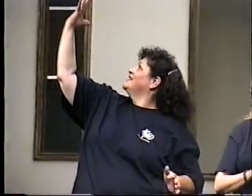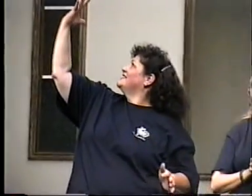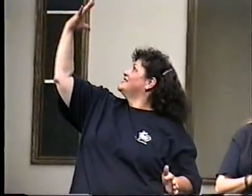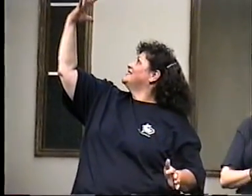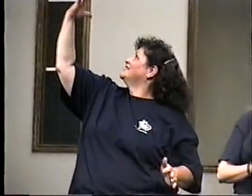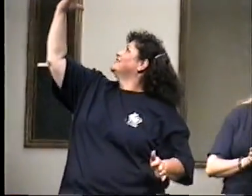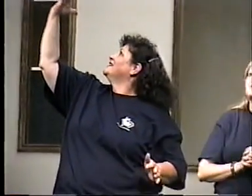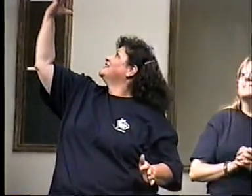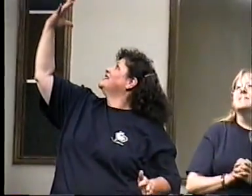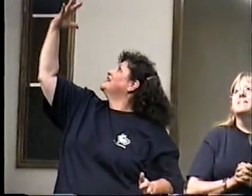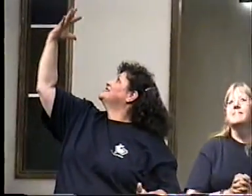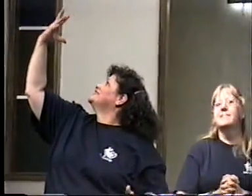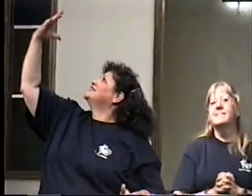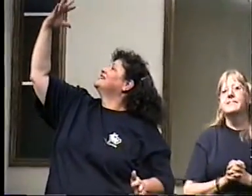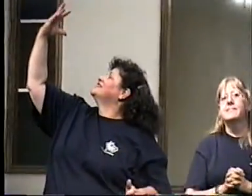the sun